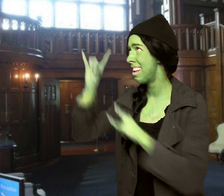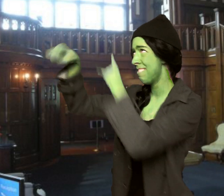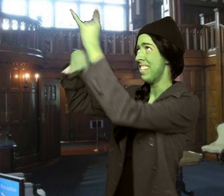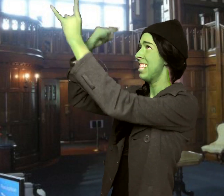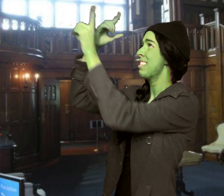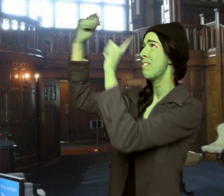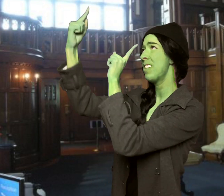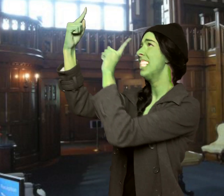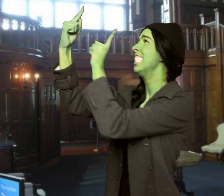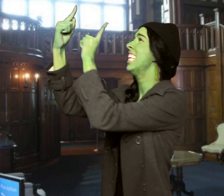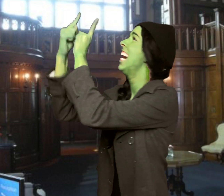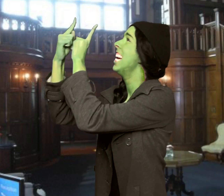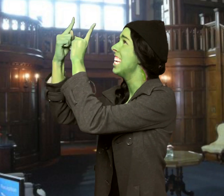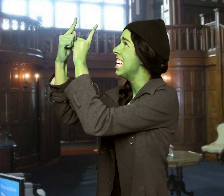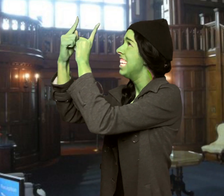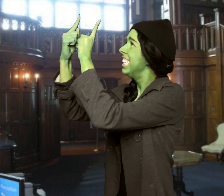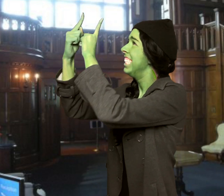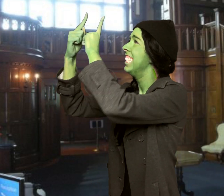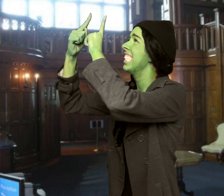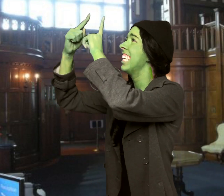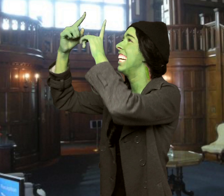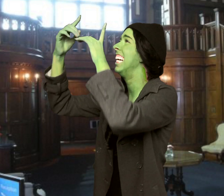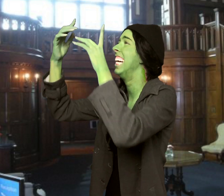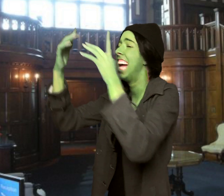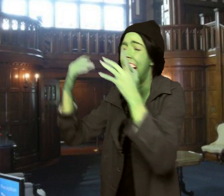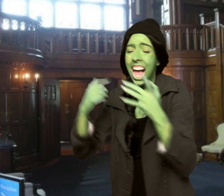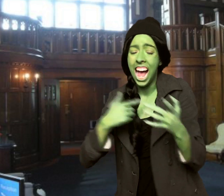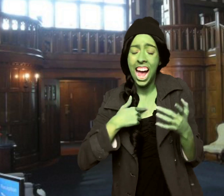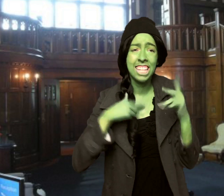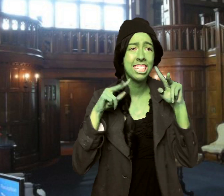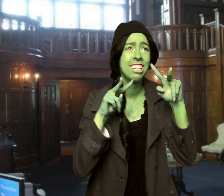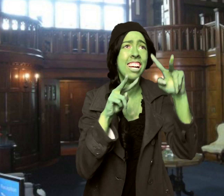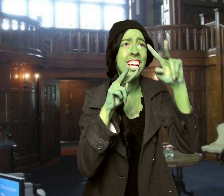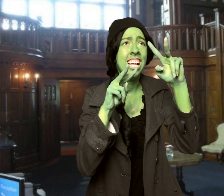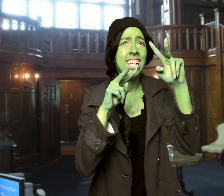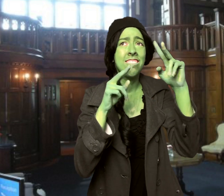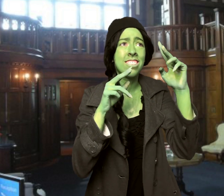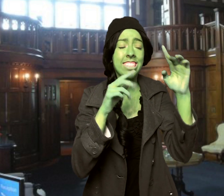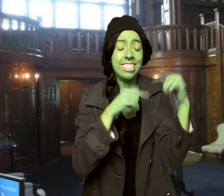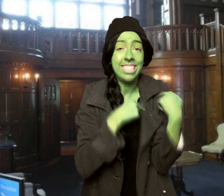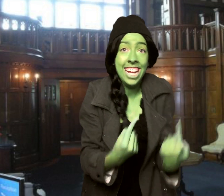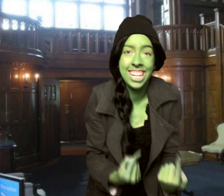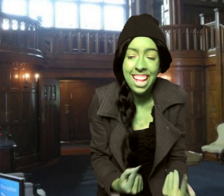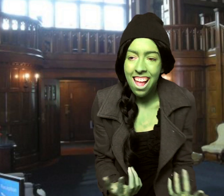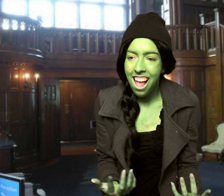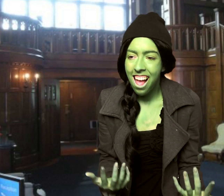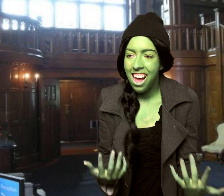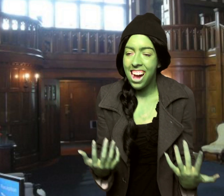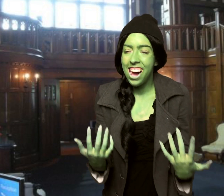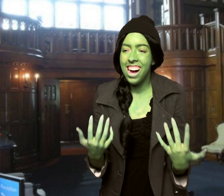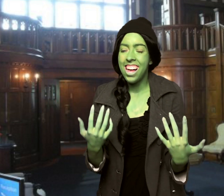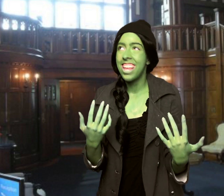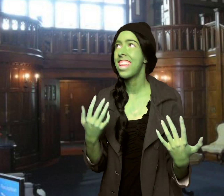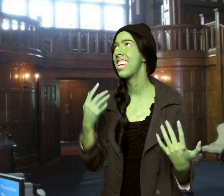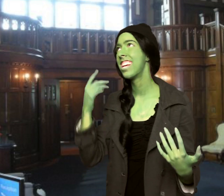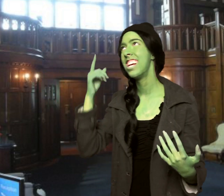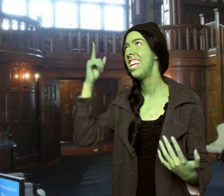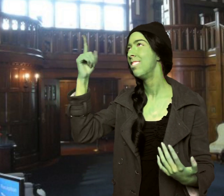I meet the wizard What I've waited for since, since birth And with all his wizard